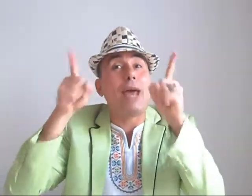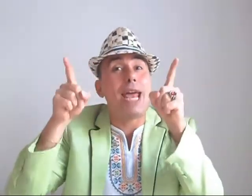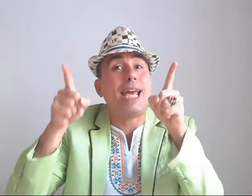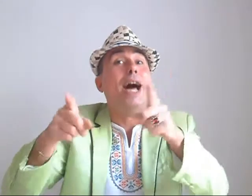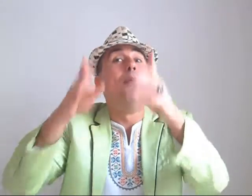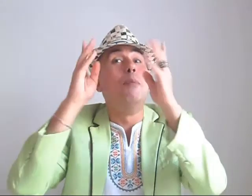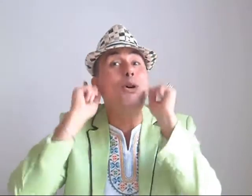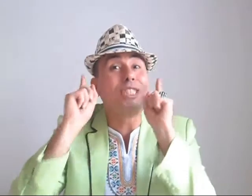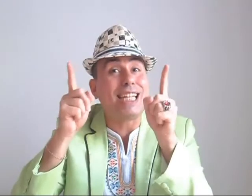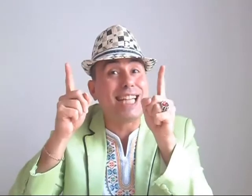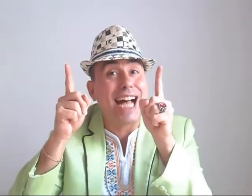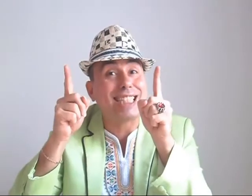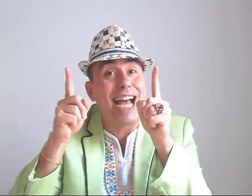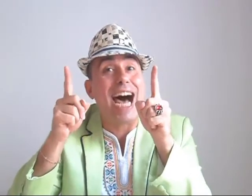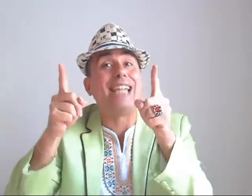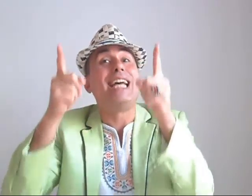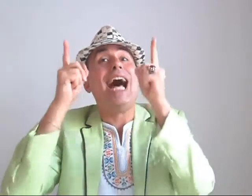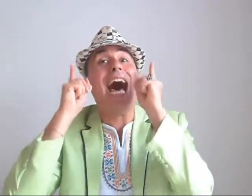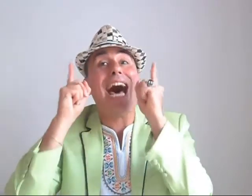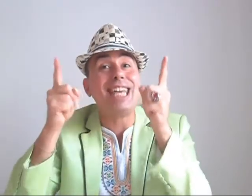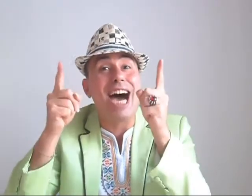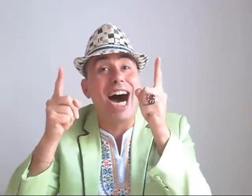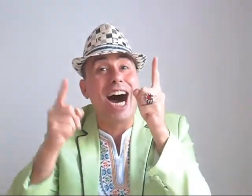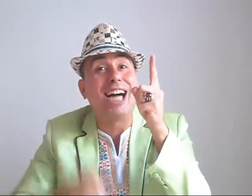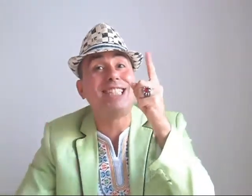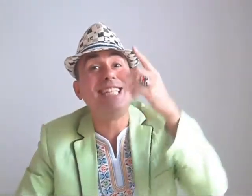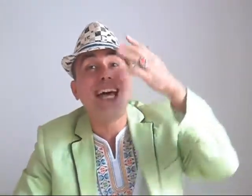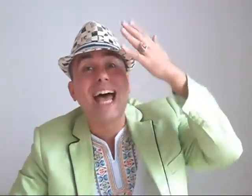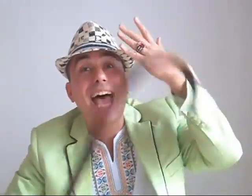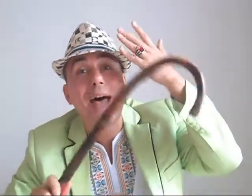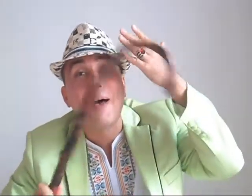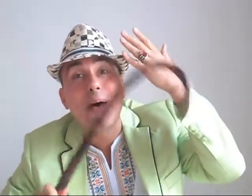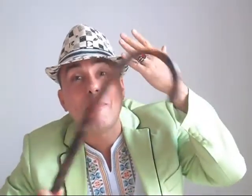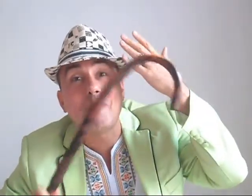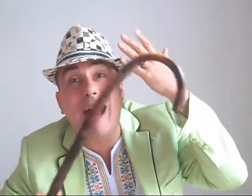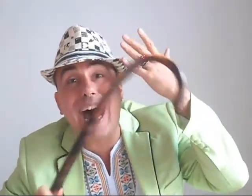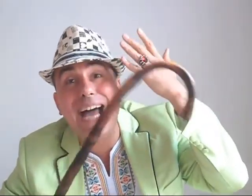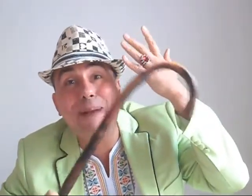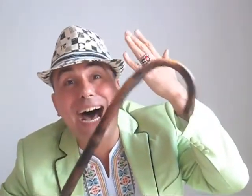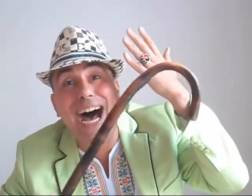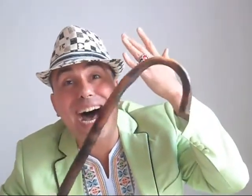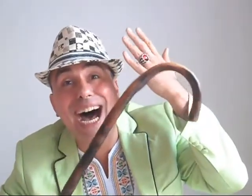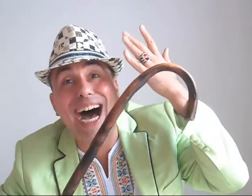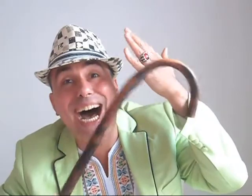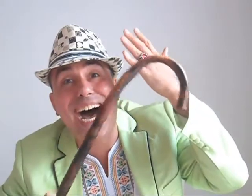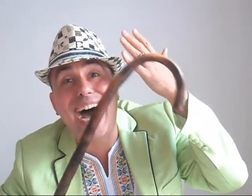week Muchas gracias Adios Adios Bye bye Bye.